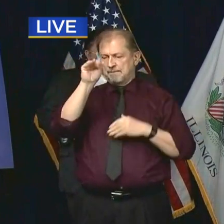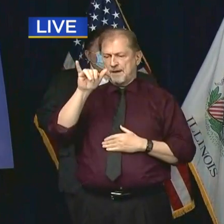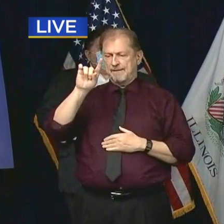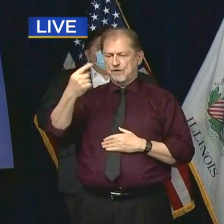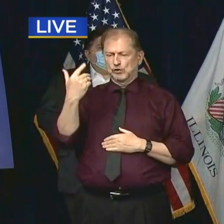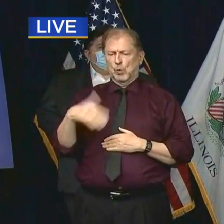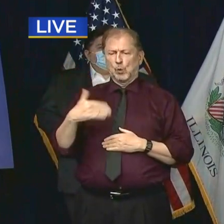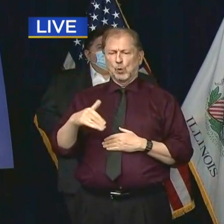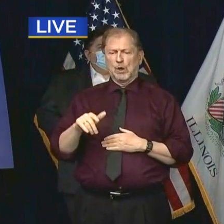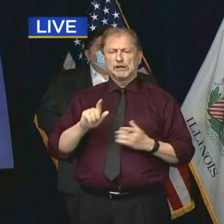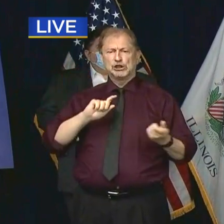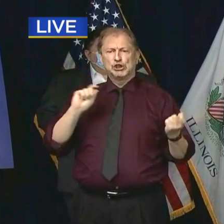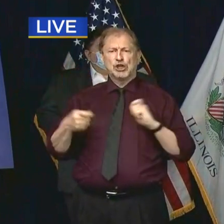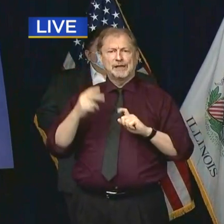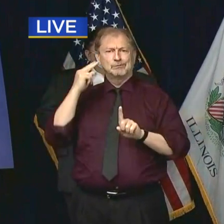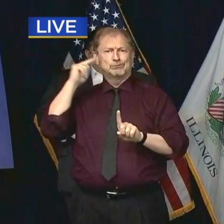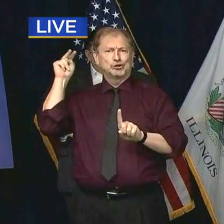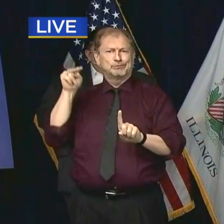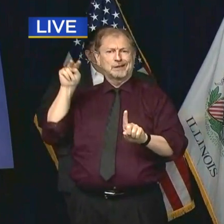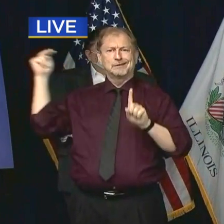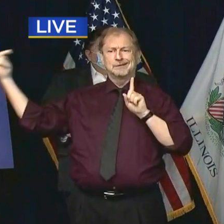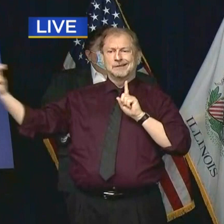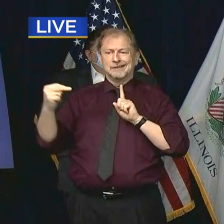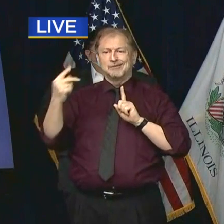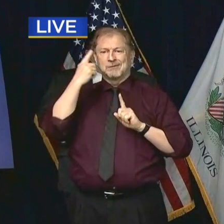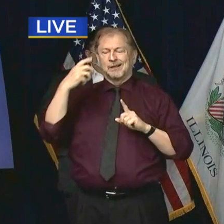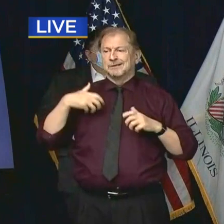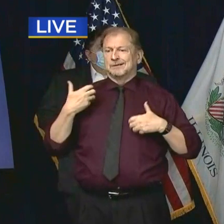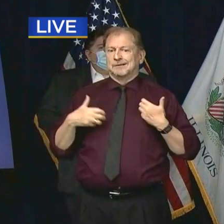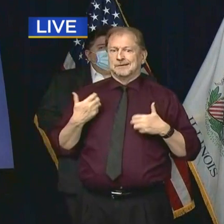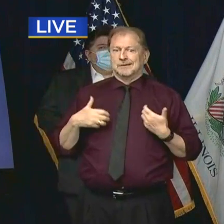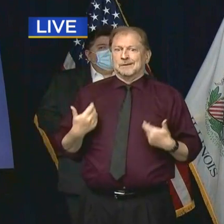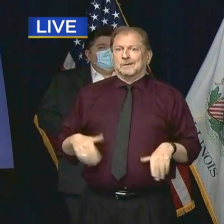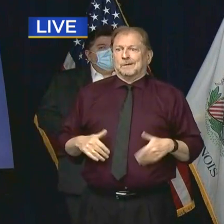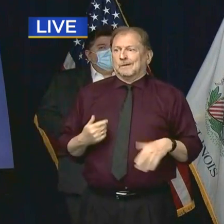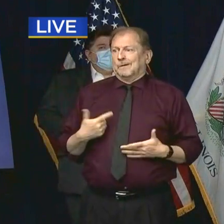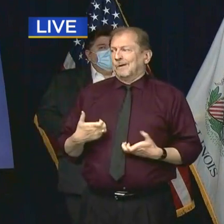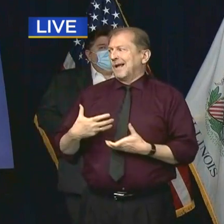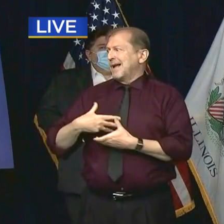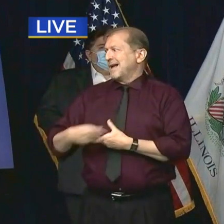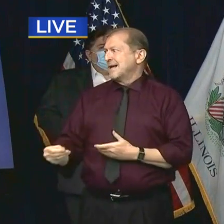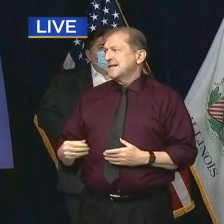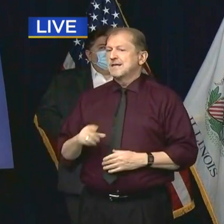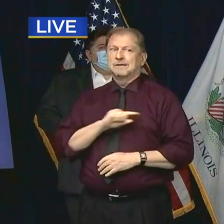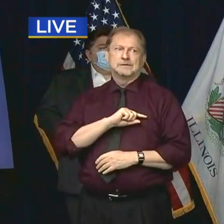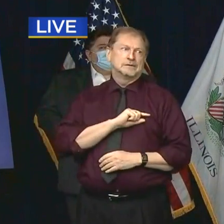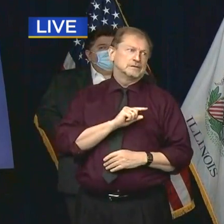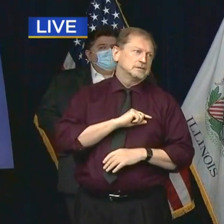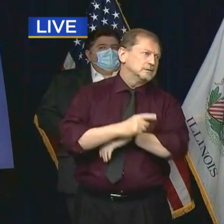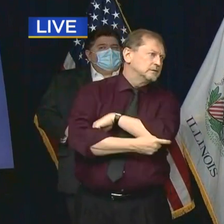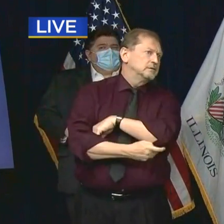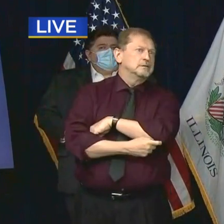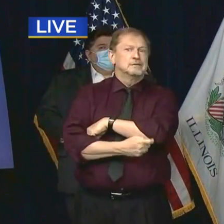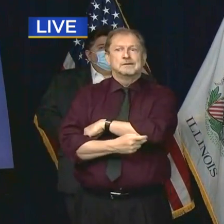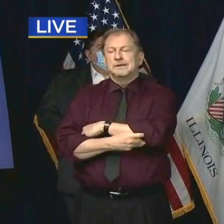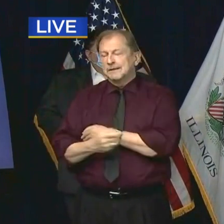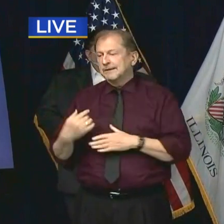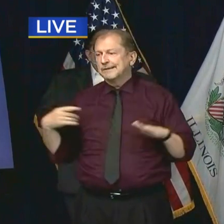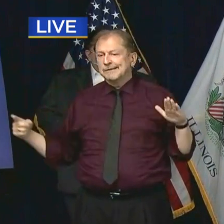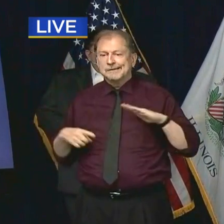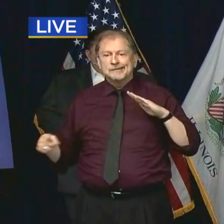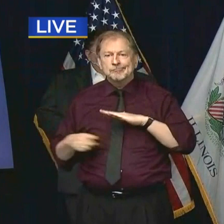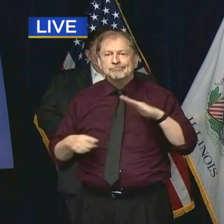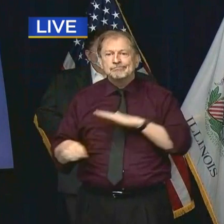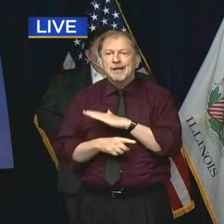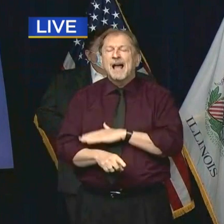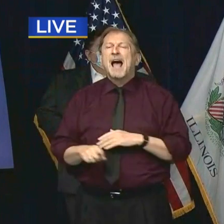an increased sense of cabin fever and the desire to get out and get back to what people perceive as what their